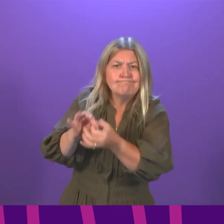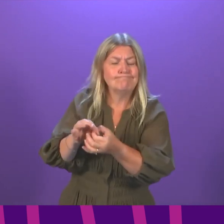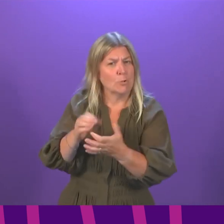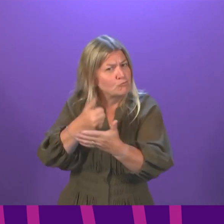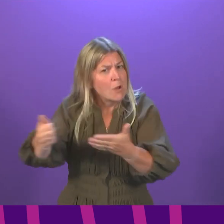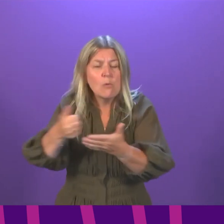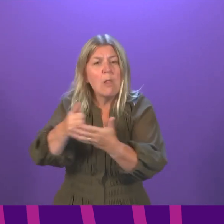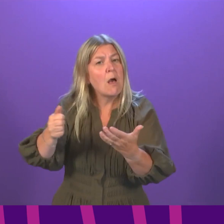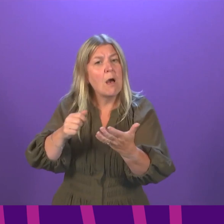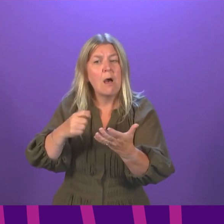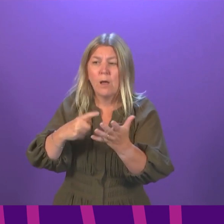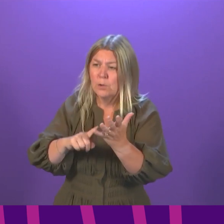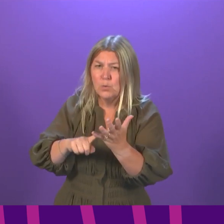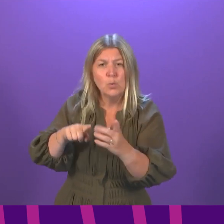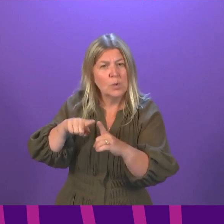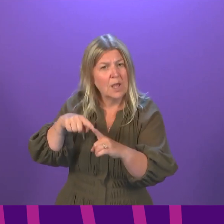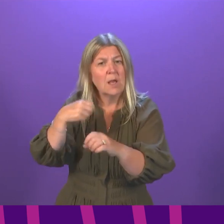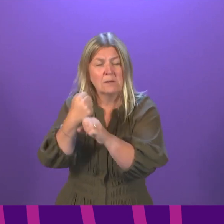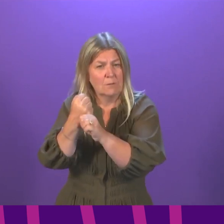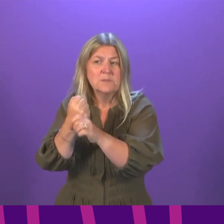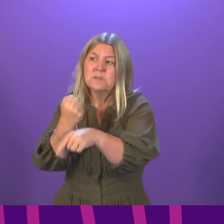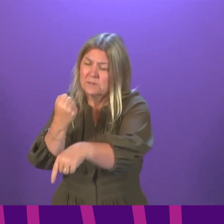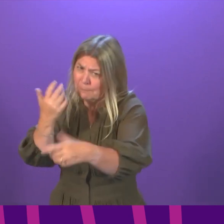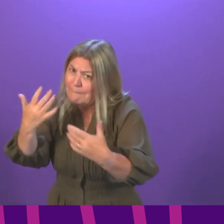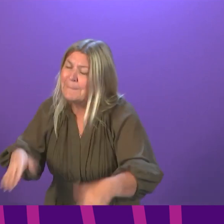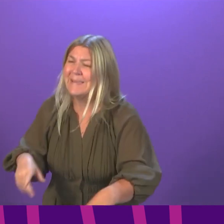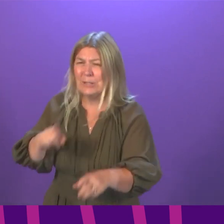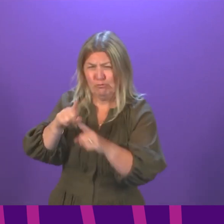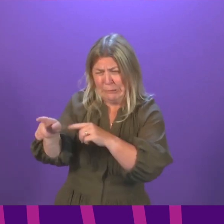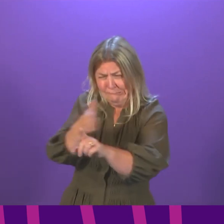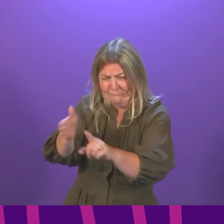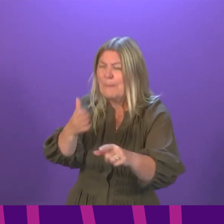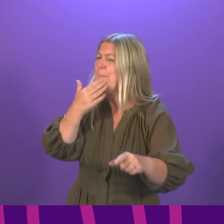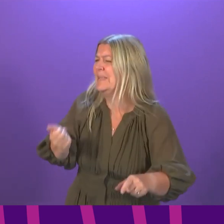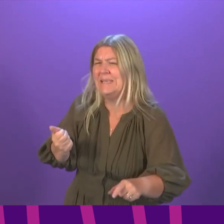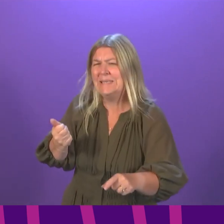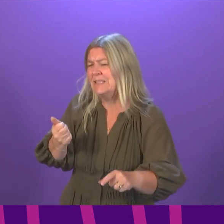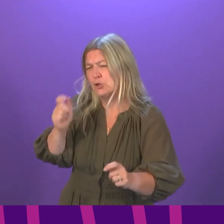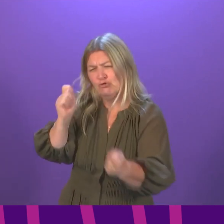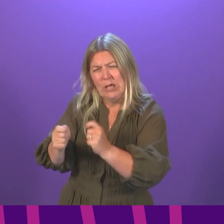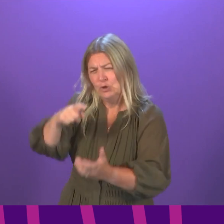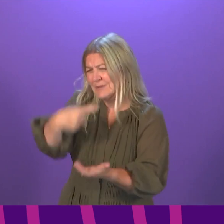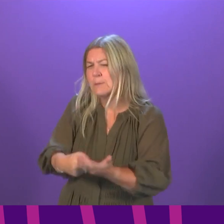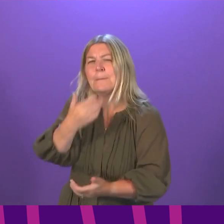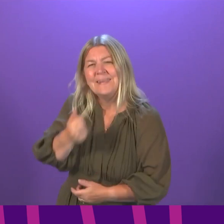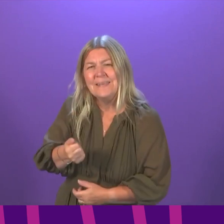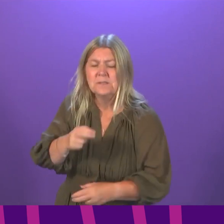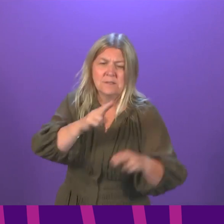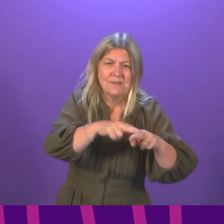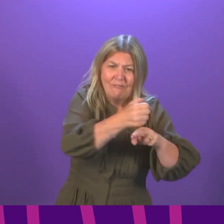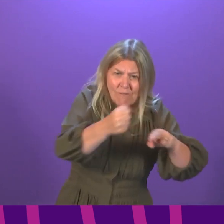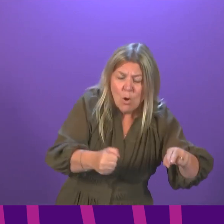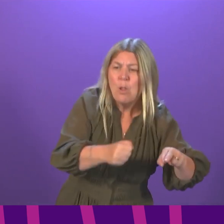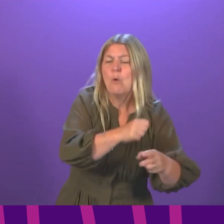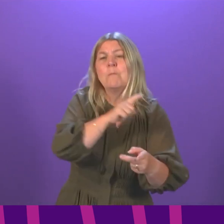basis with the UK Government seeking to persuade it to change its position, both on furlough and on the clawback